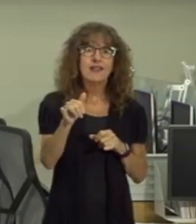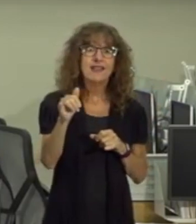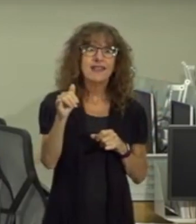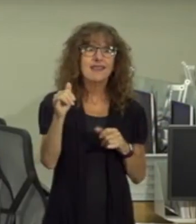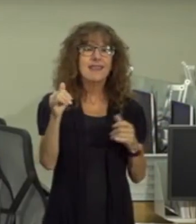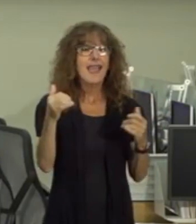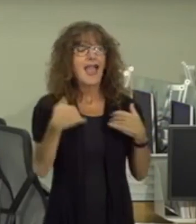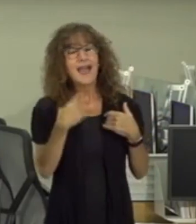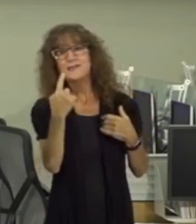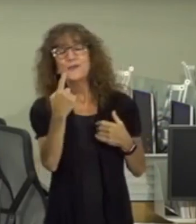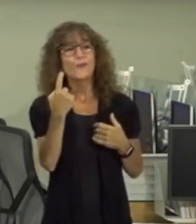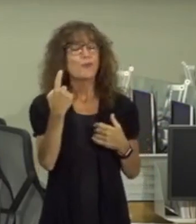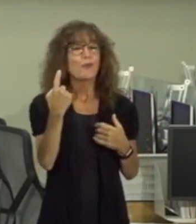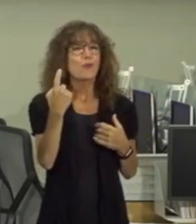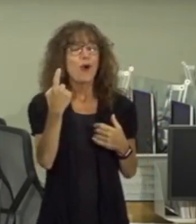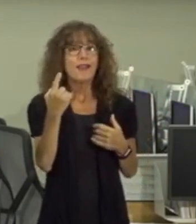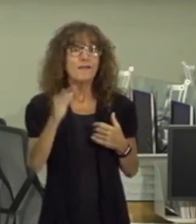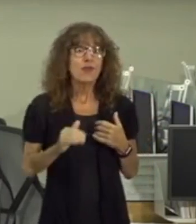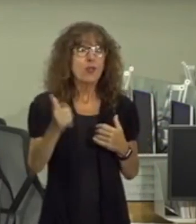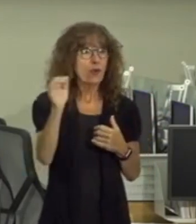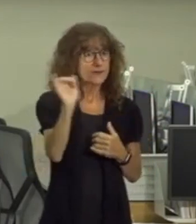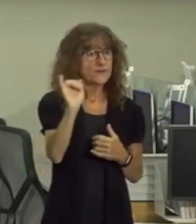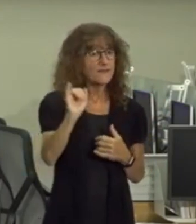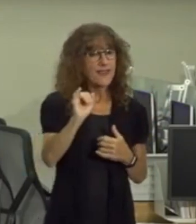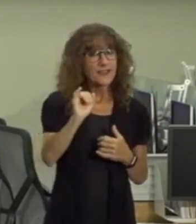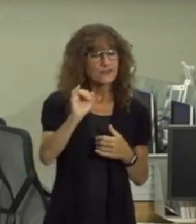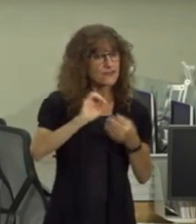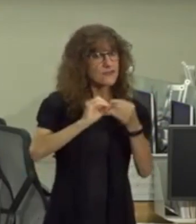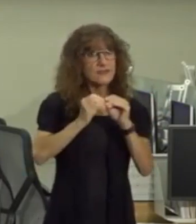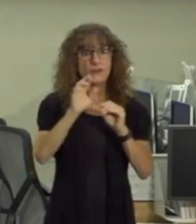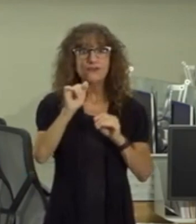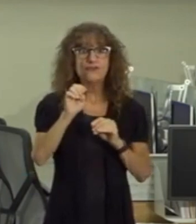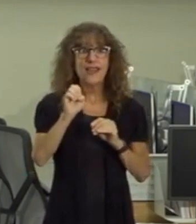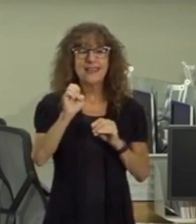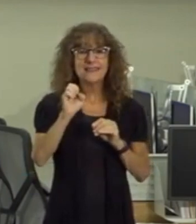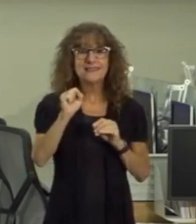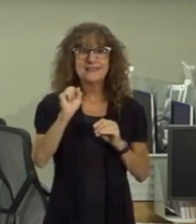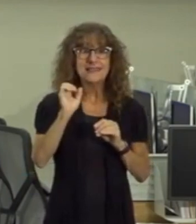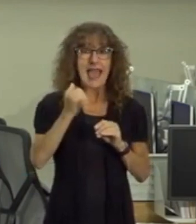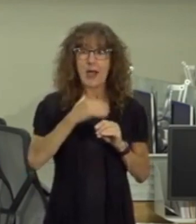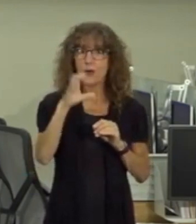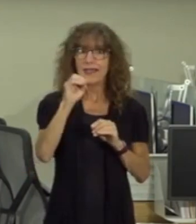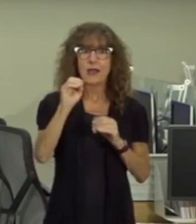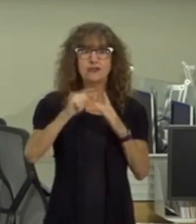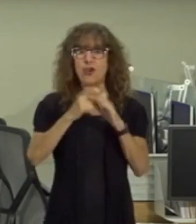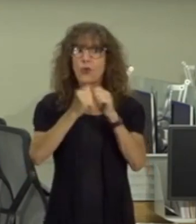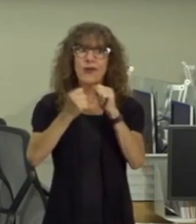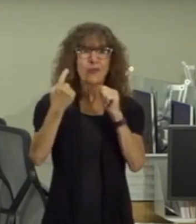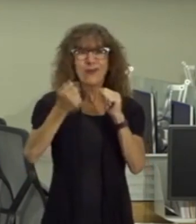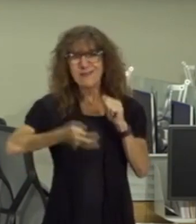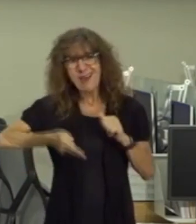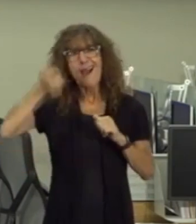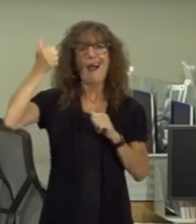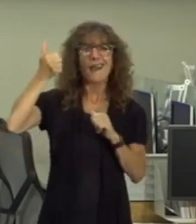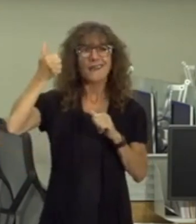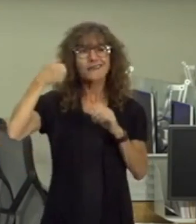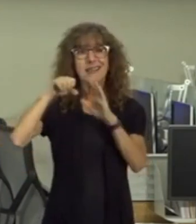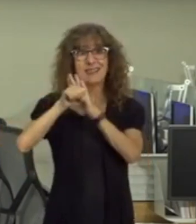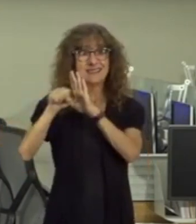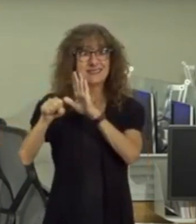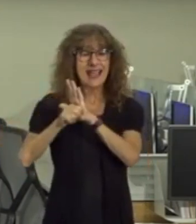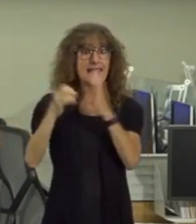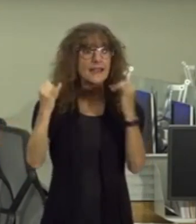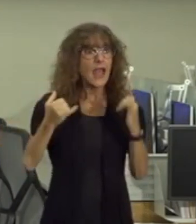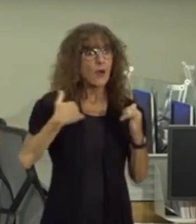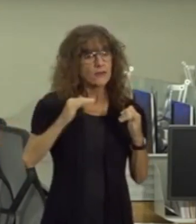of the uh one of the um lowest infection rates that our county that started with one of the highest infection rates in the state now has